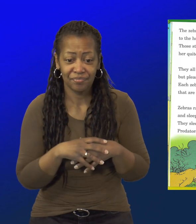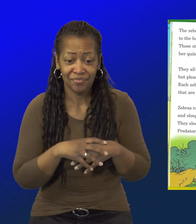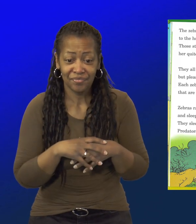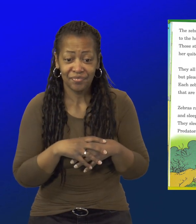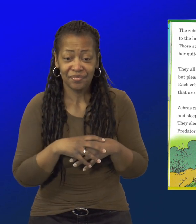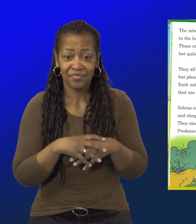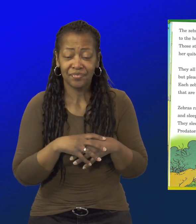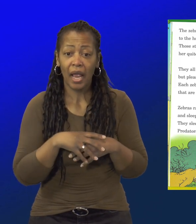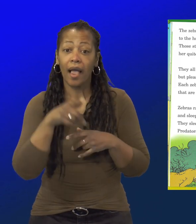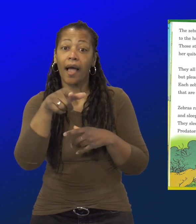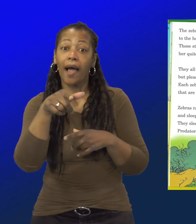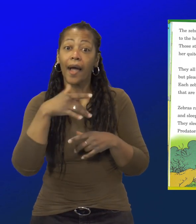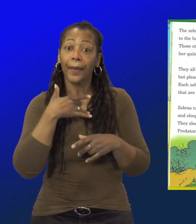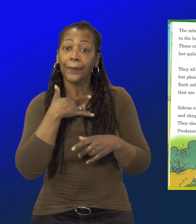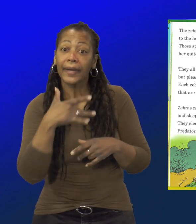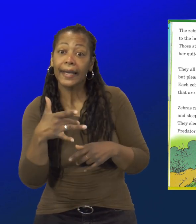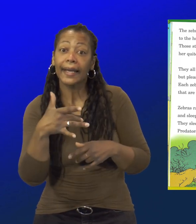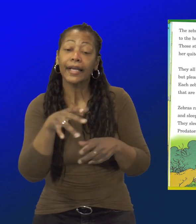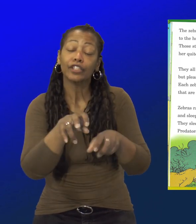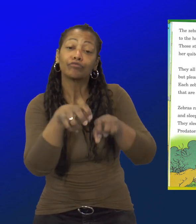But please bear this in mind.